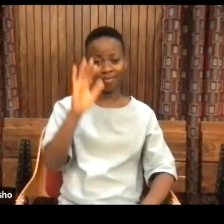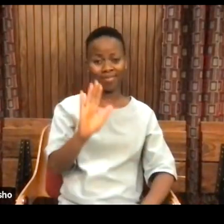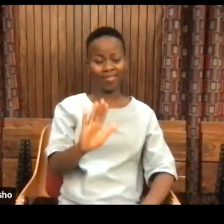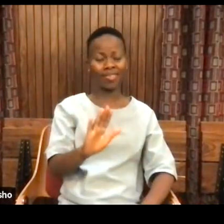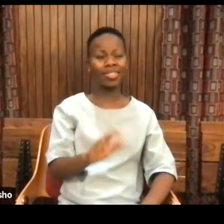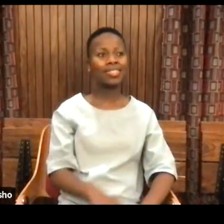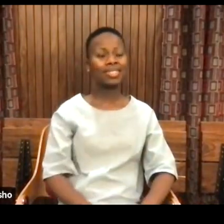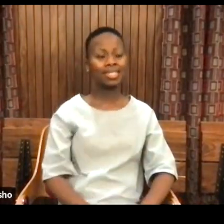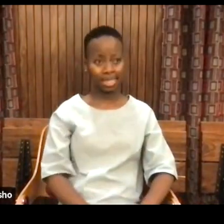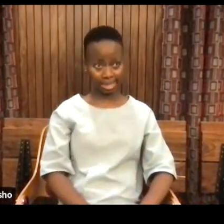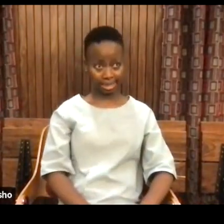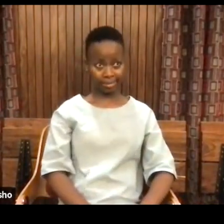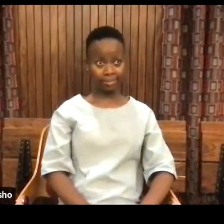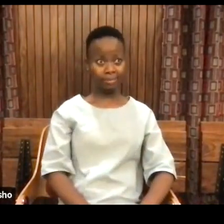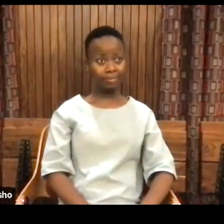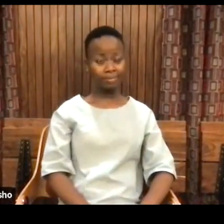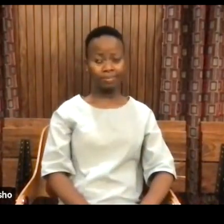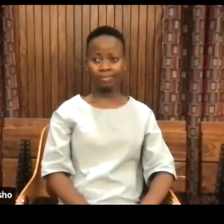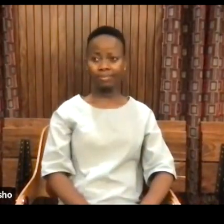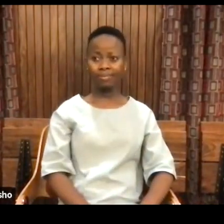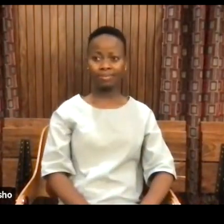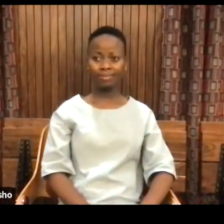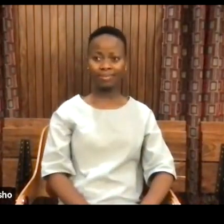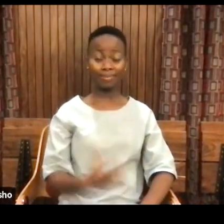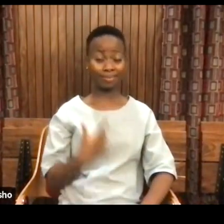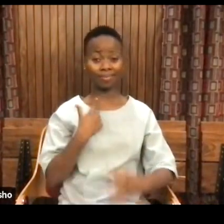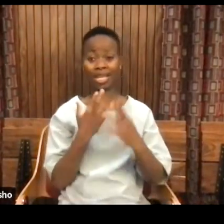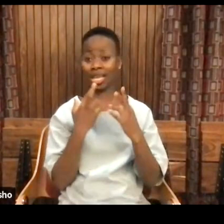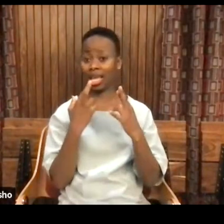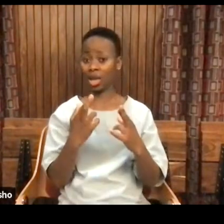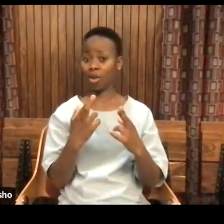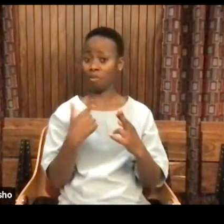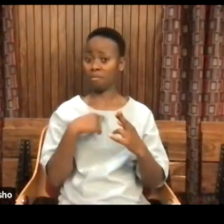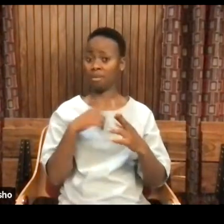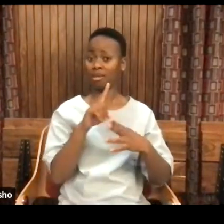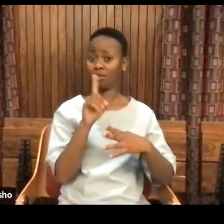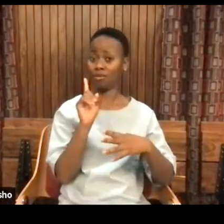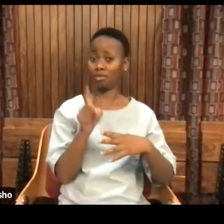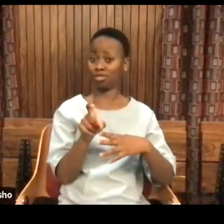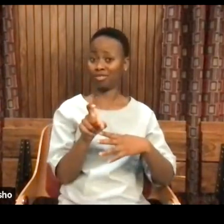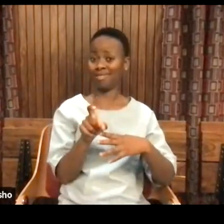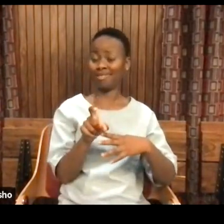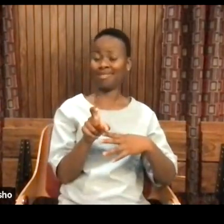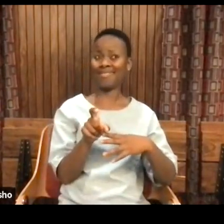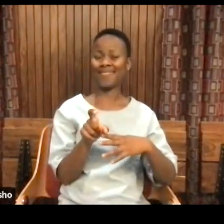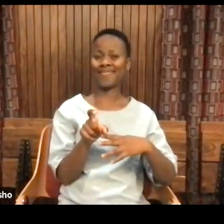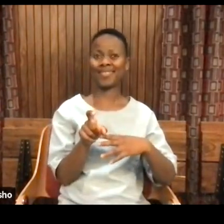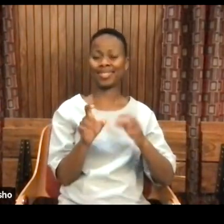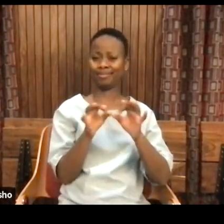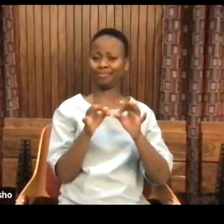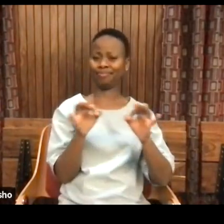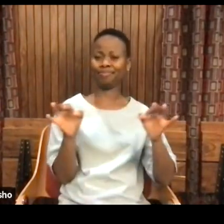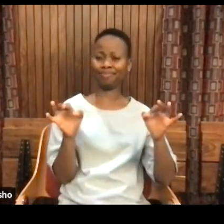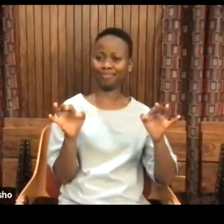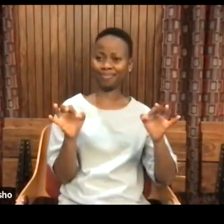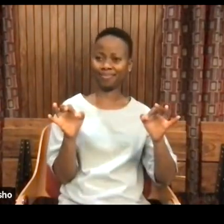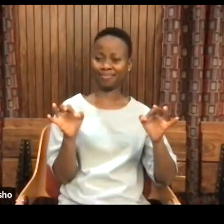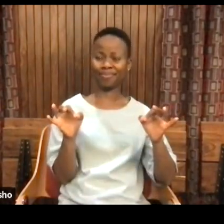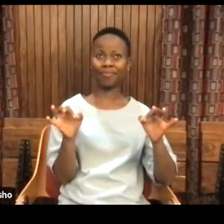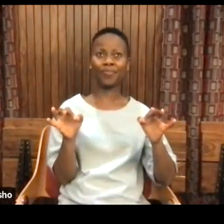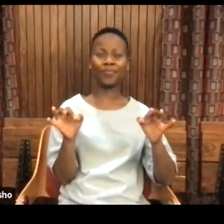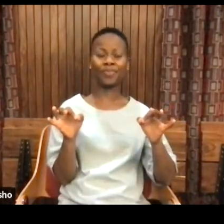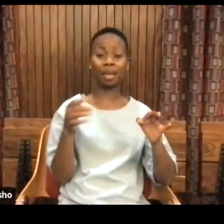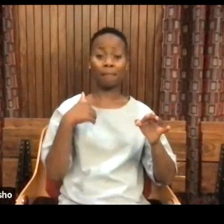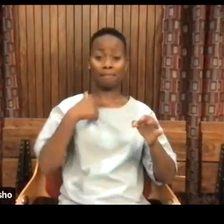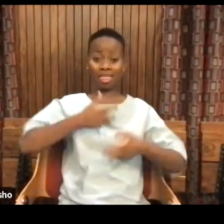And I hope that my question is received in the spirit